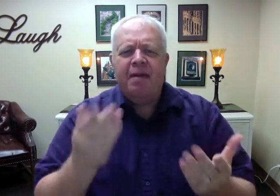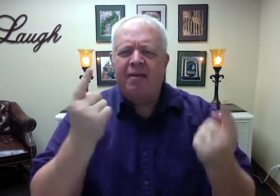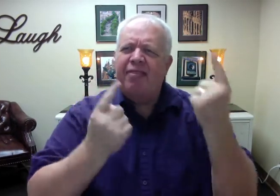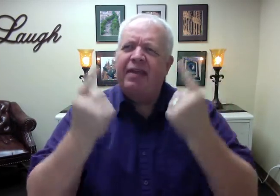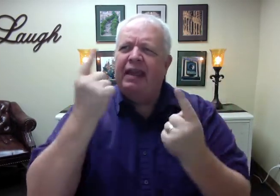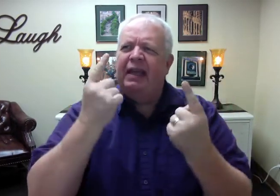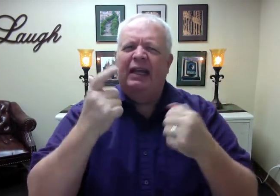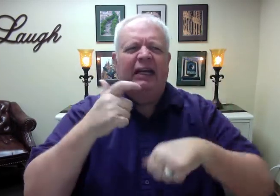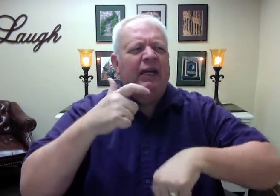go?